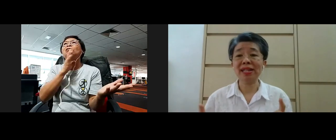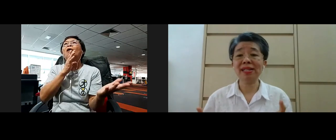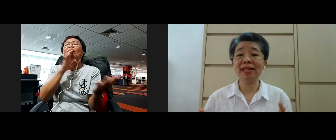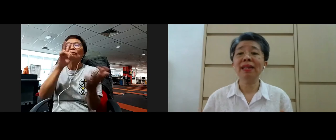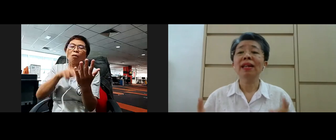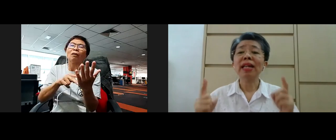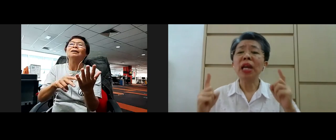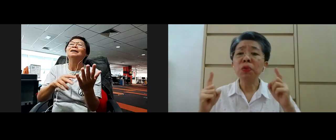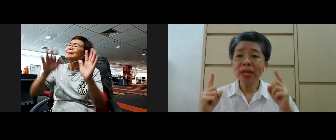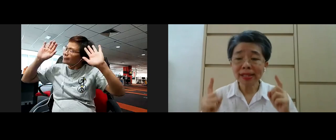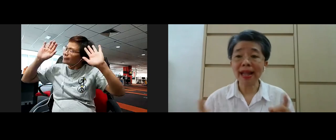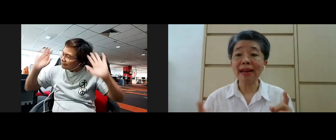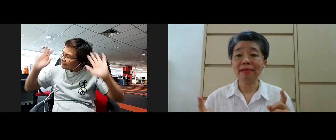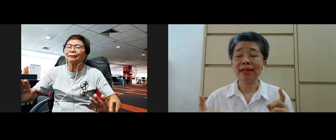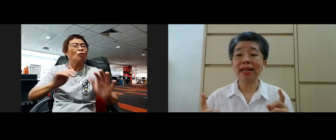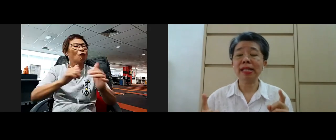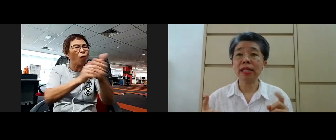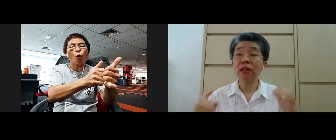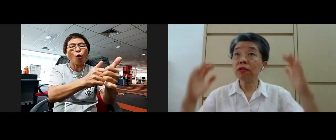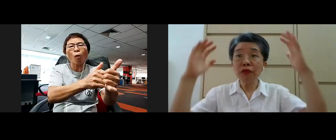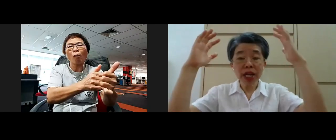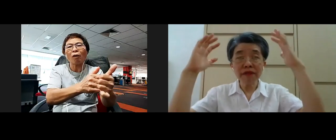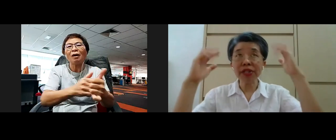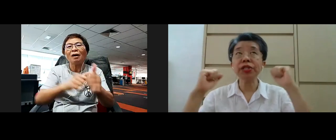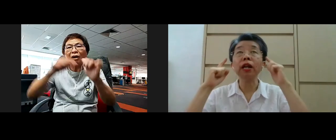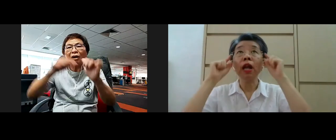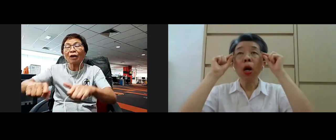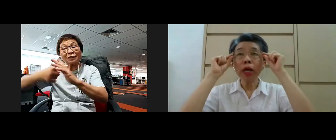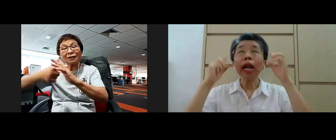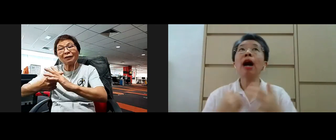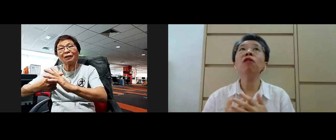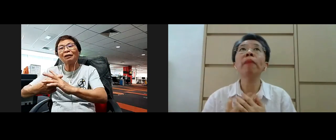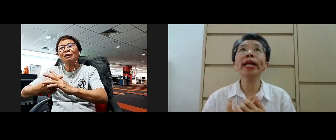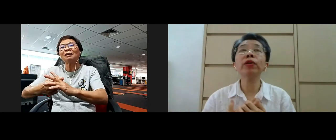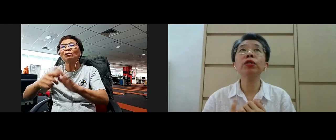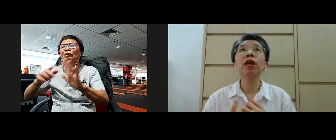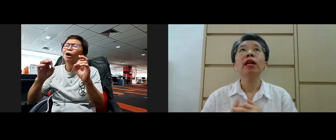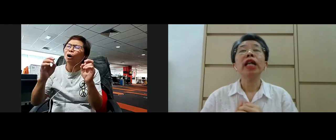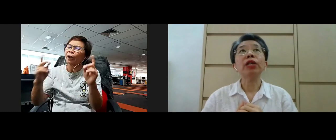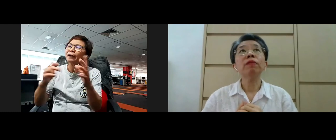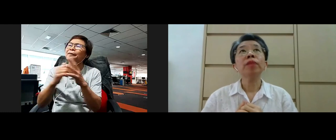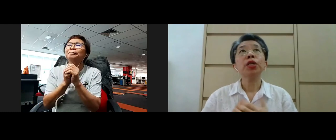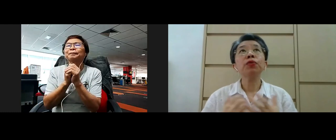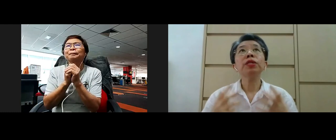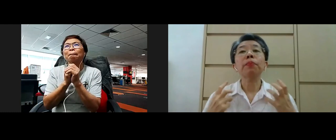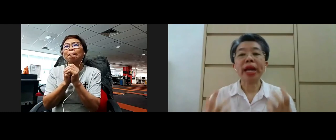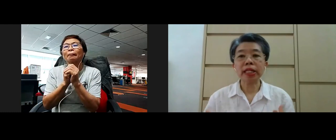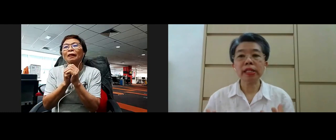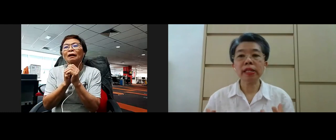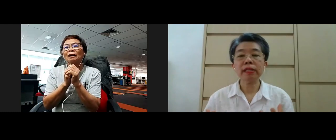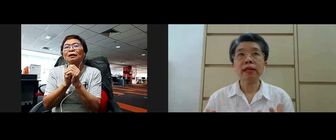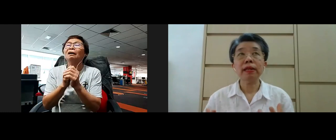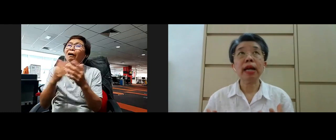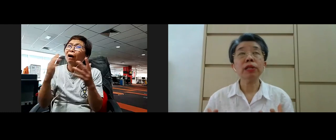just practice it can we start like I say revisiting okay how am I going to you know do the